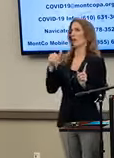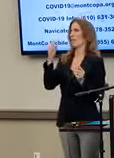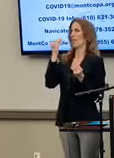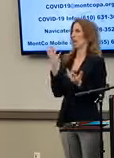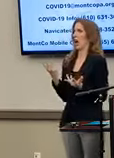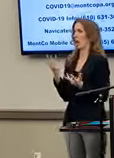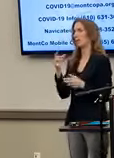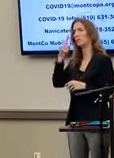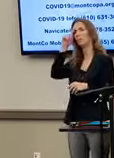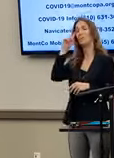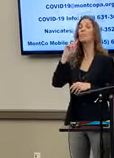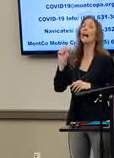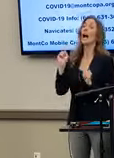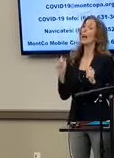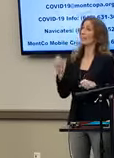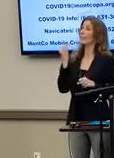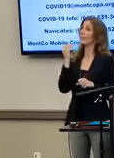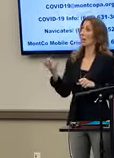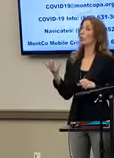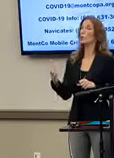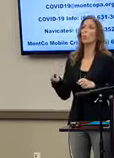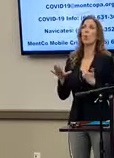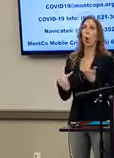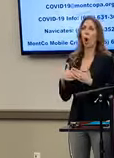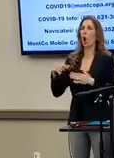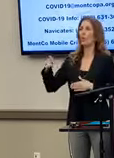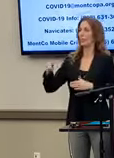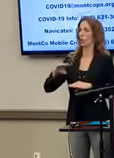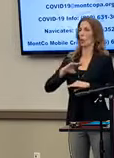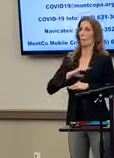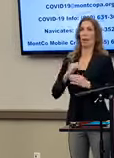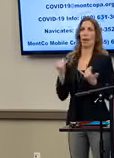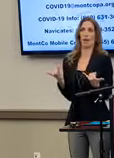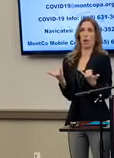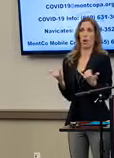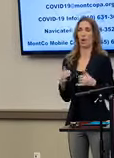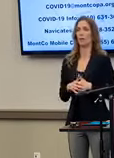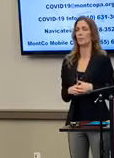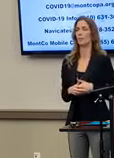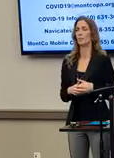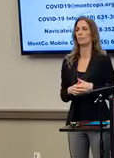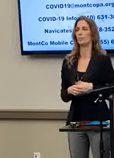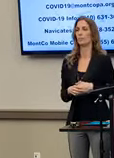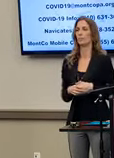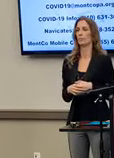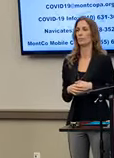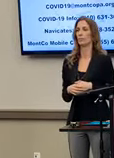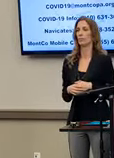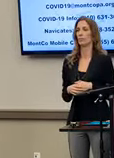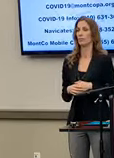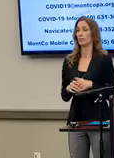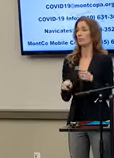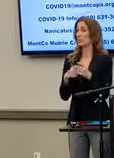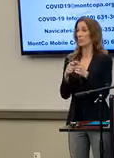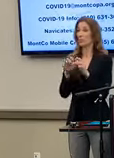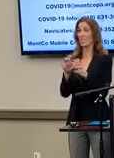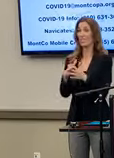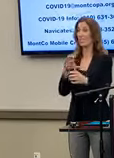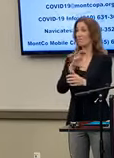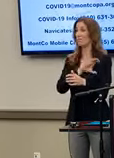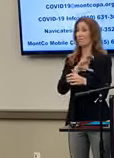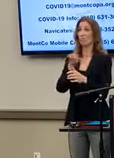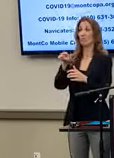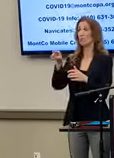data, but what I can tell you is that all needs are being met at this point. I'm not aware that any unit is down